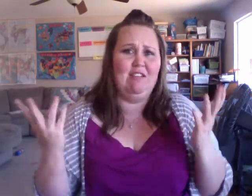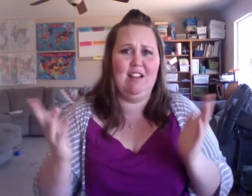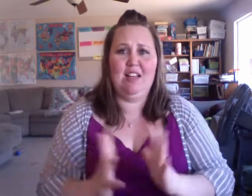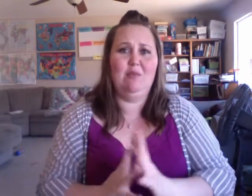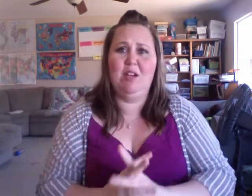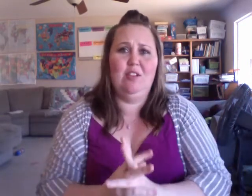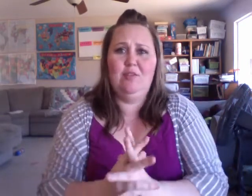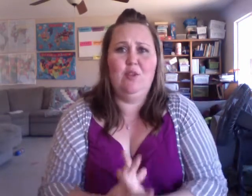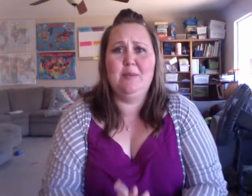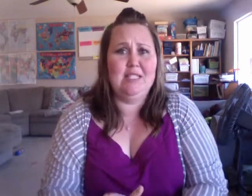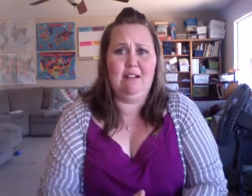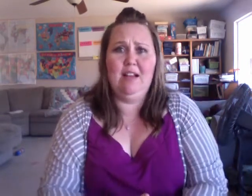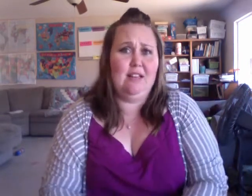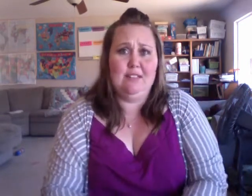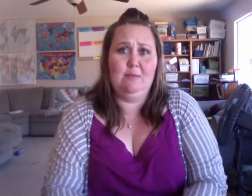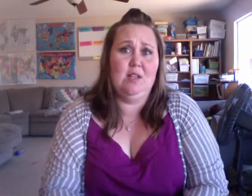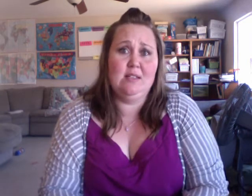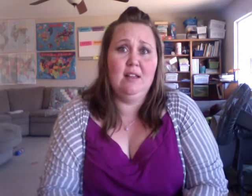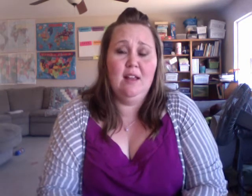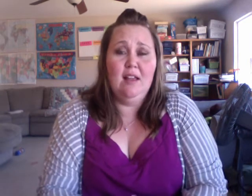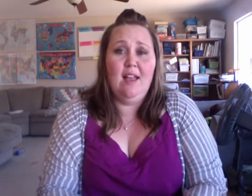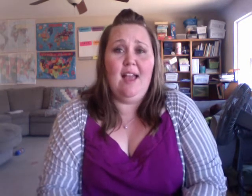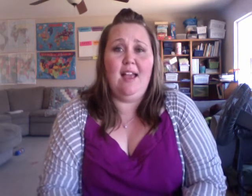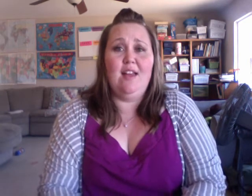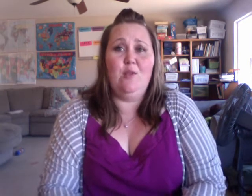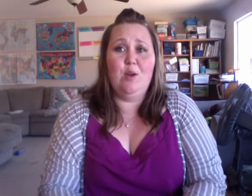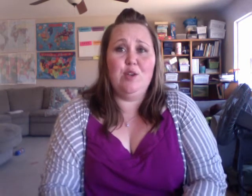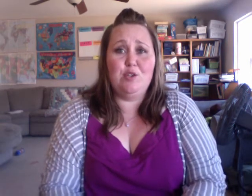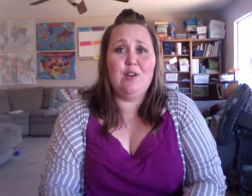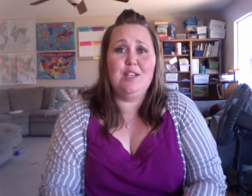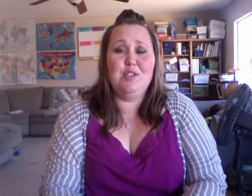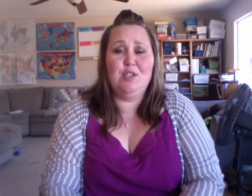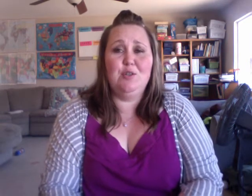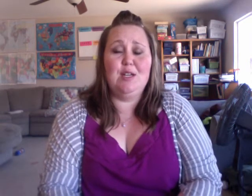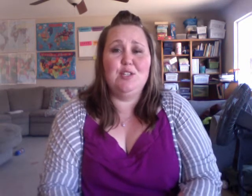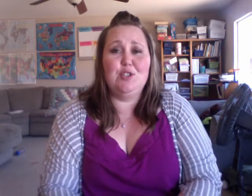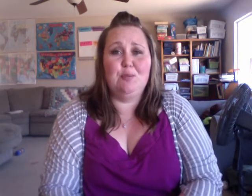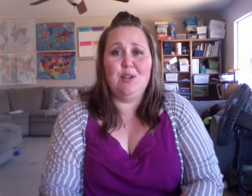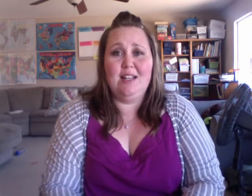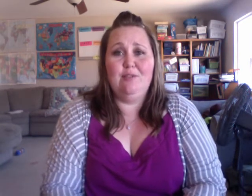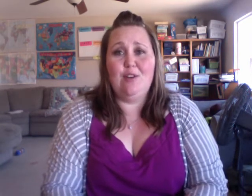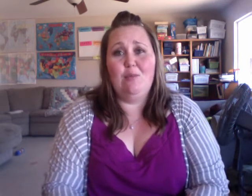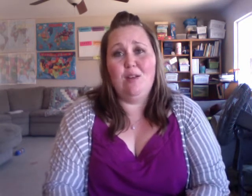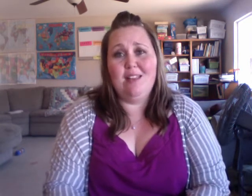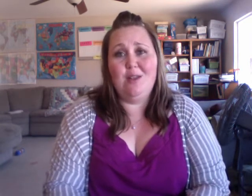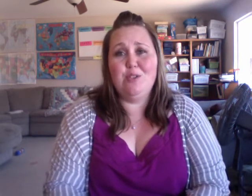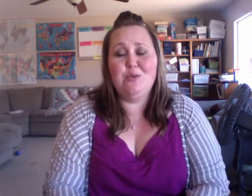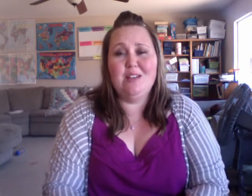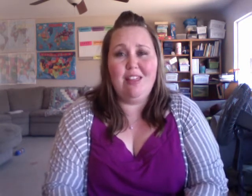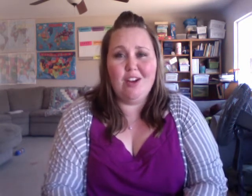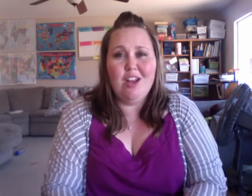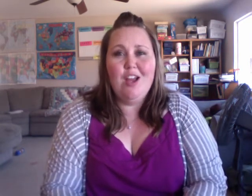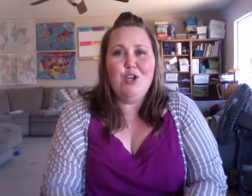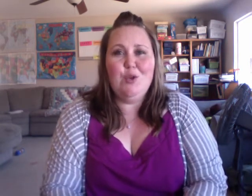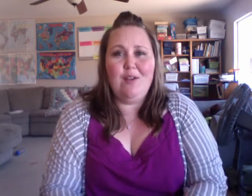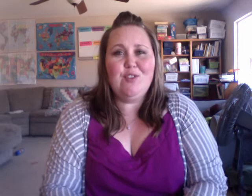no idea what uniformitarianism was. And when you're trying to interpret it from one language to another, you have to